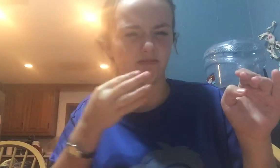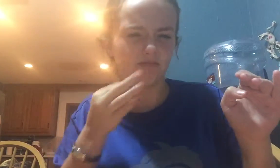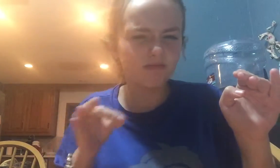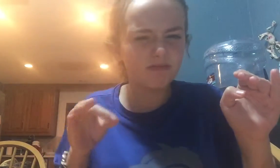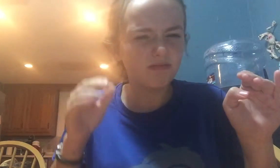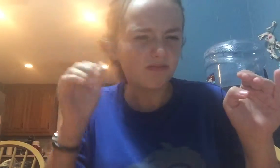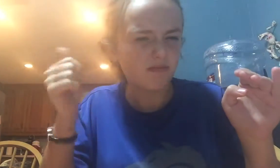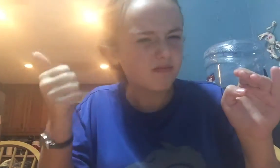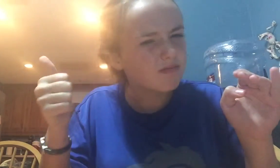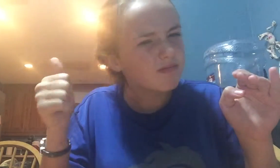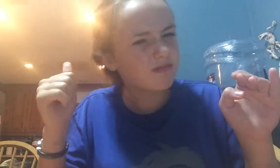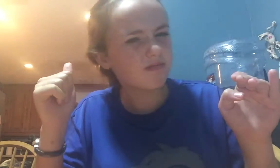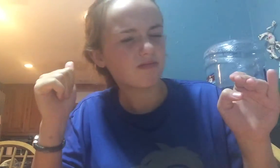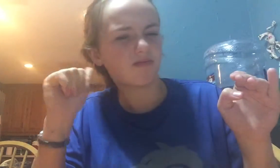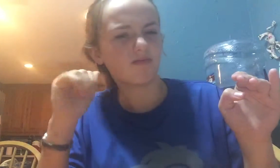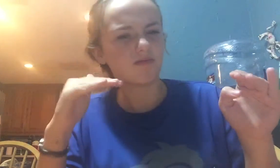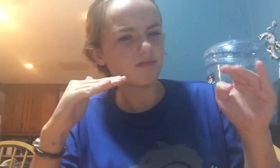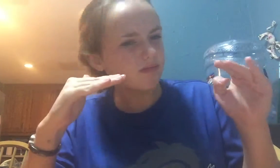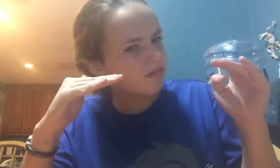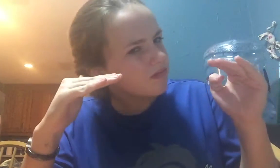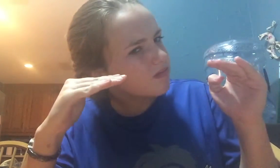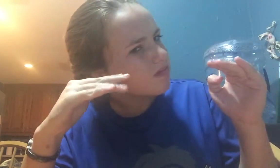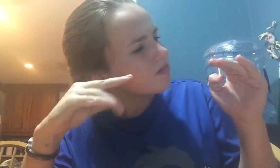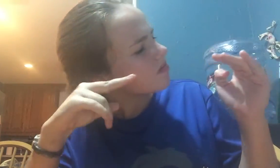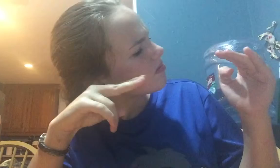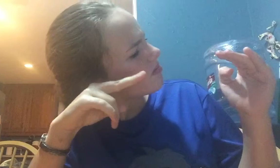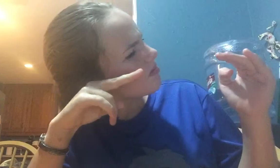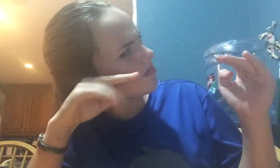ten years old. And I was basically the same height.